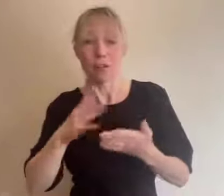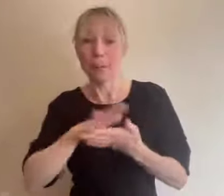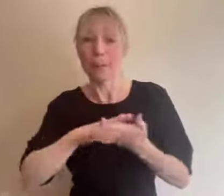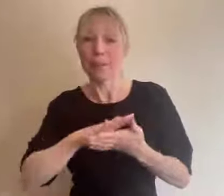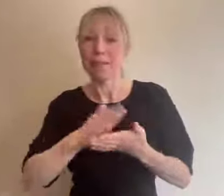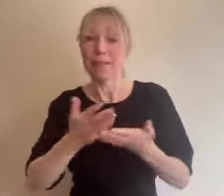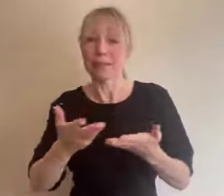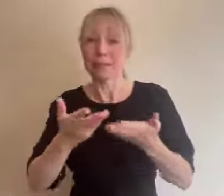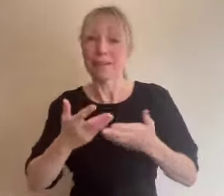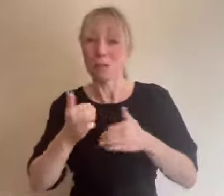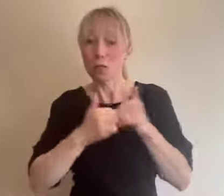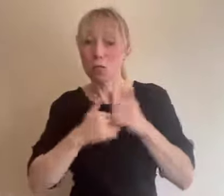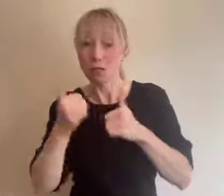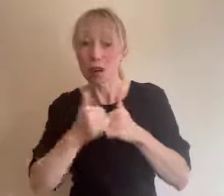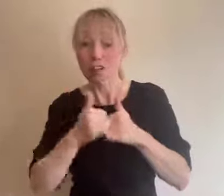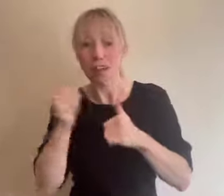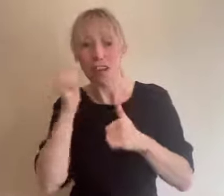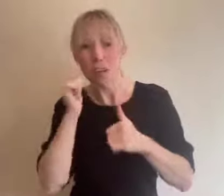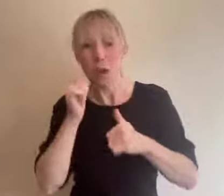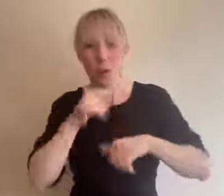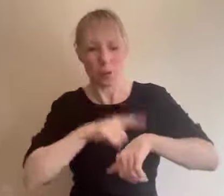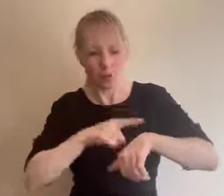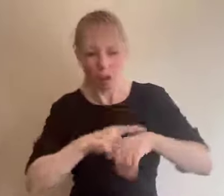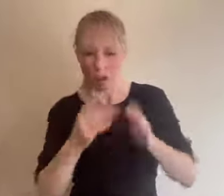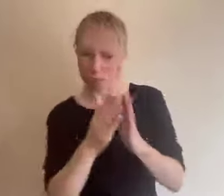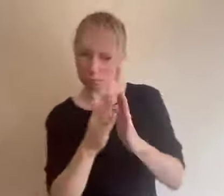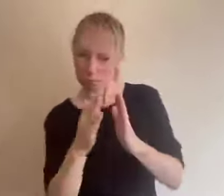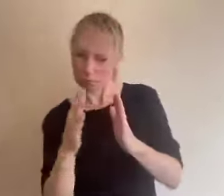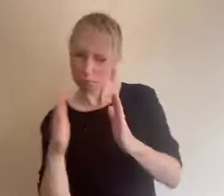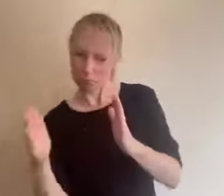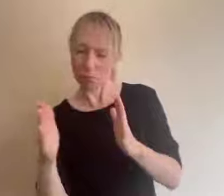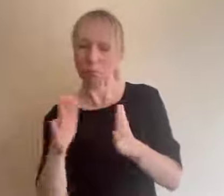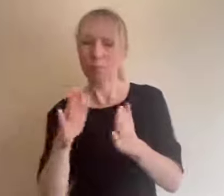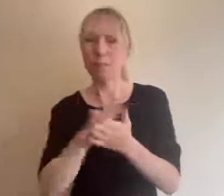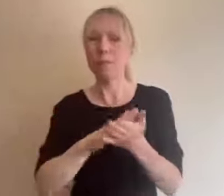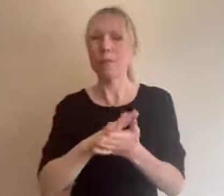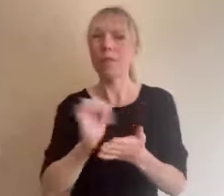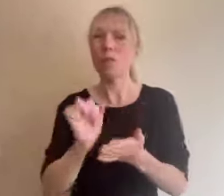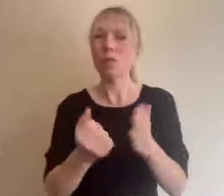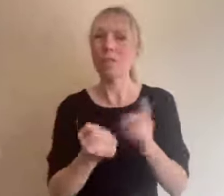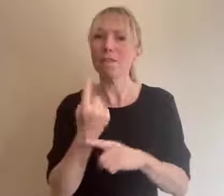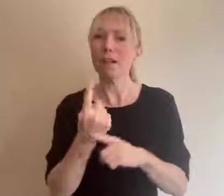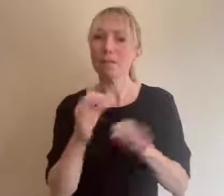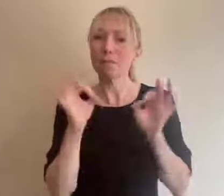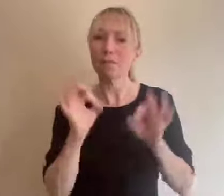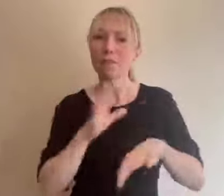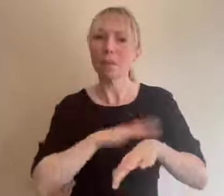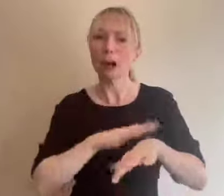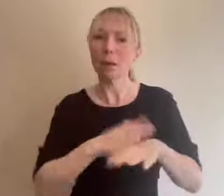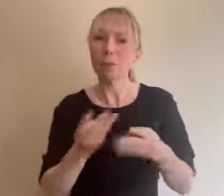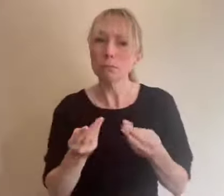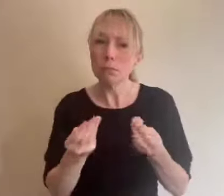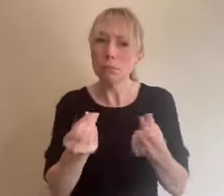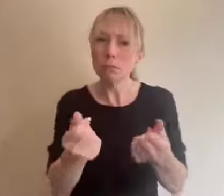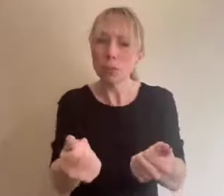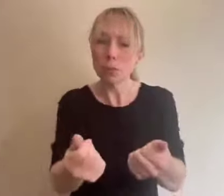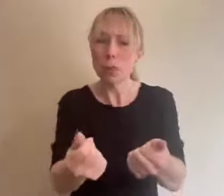you more reliable timings ensuring your event runs smoothly five the event can be structured to meet different audience